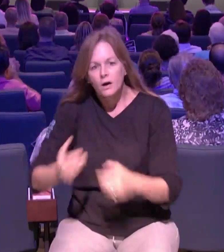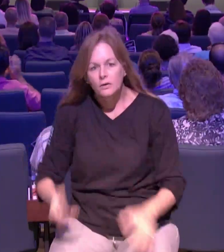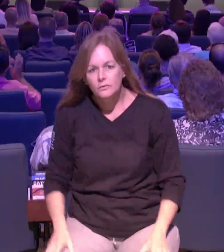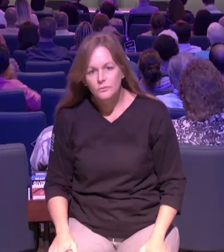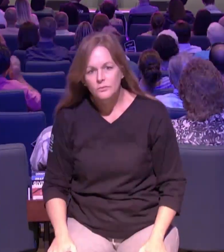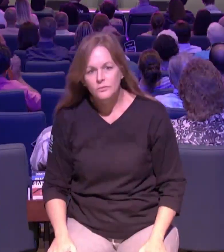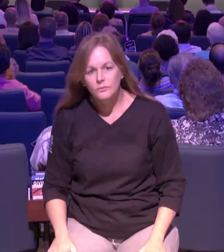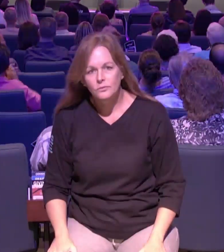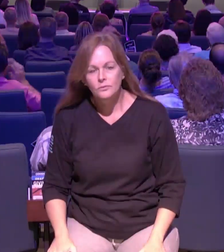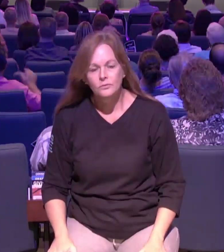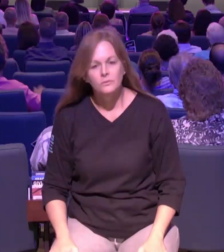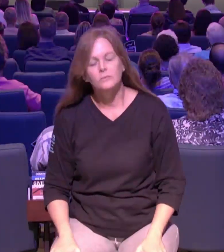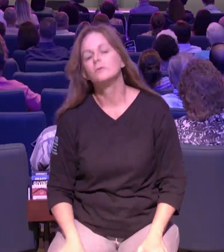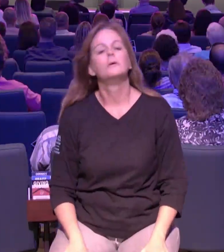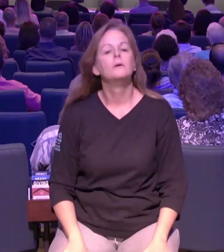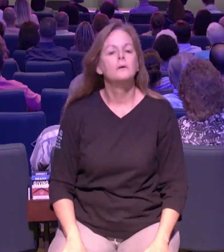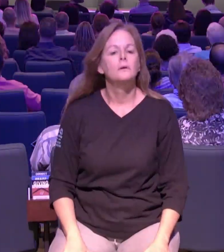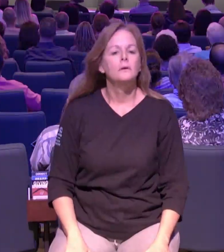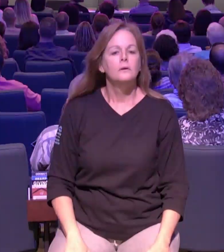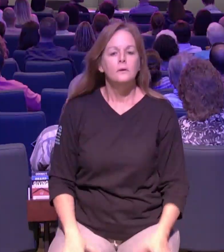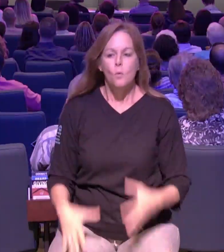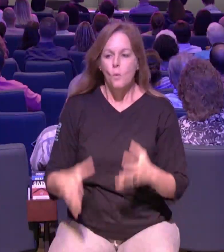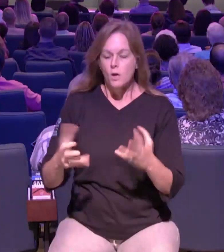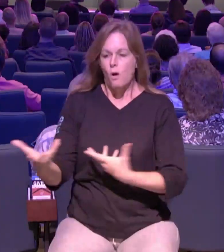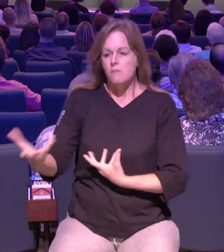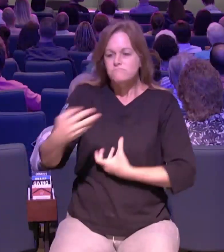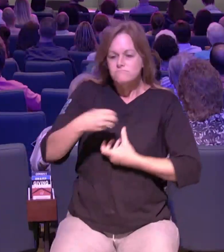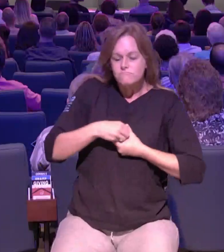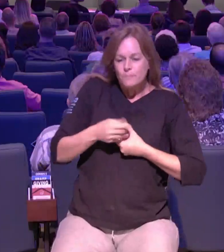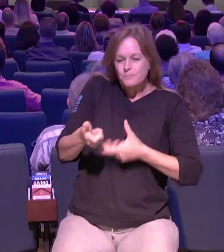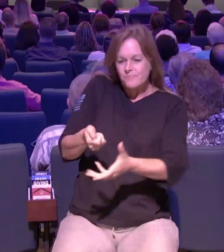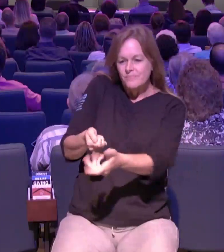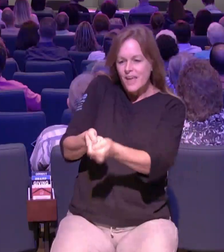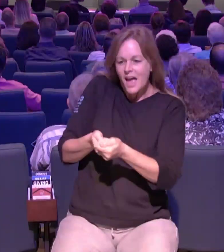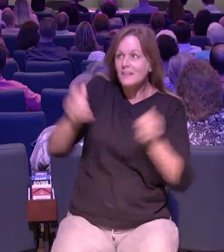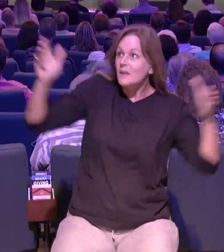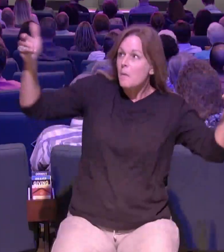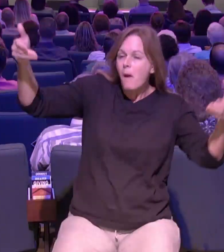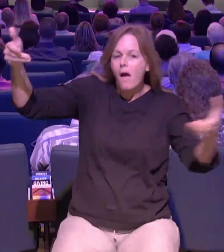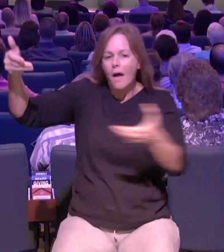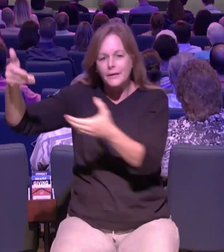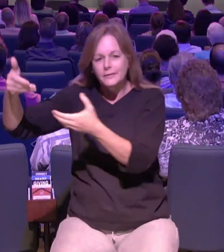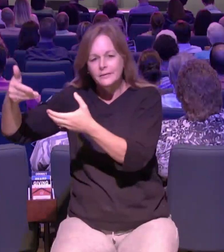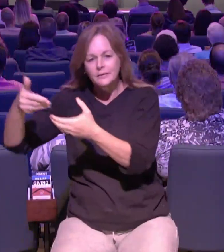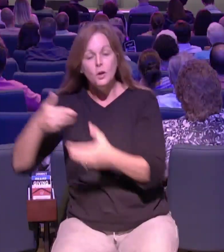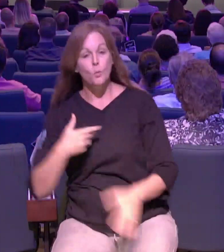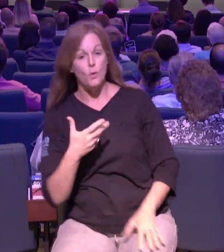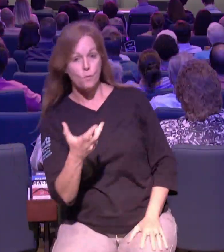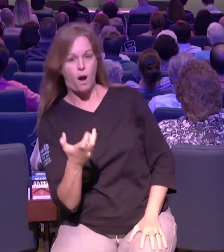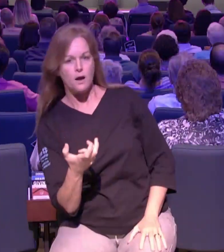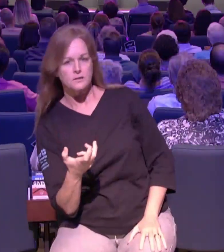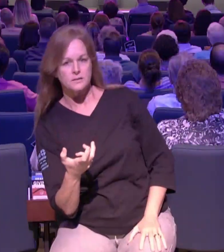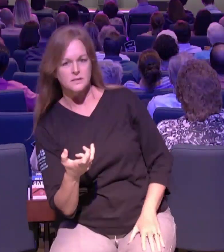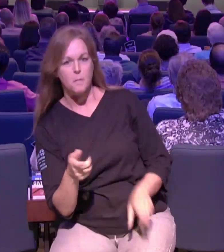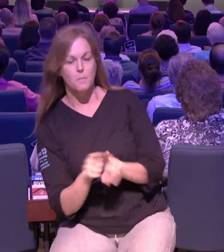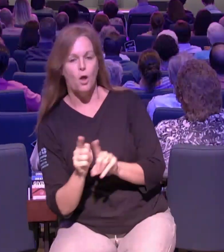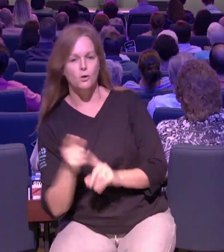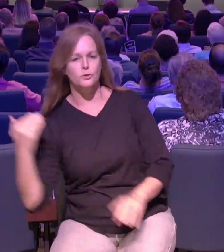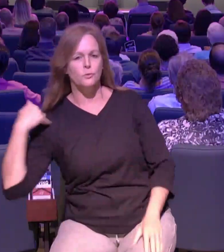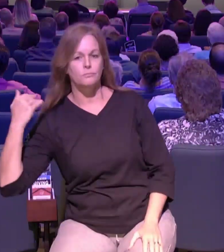see we don't just want to bring people to jesus we have to bring people to jesus because we know he is the only one that